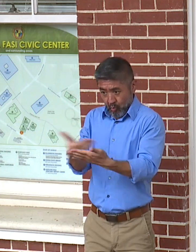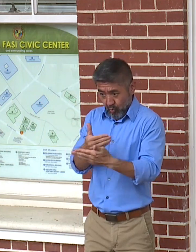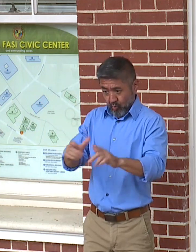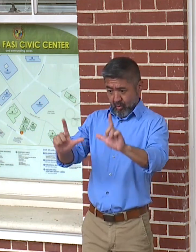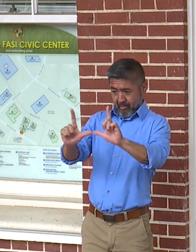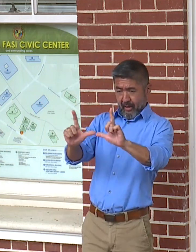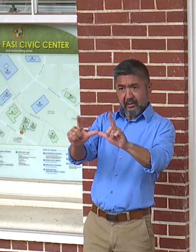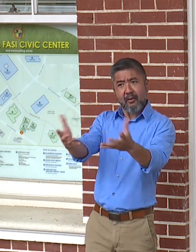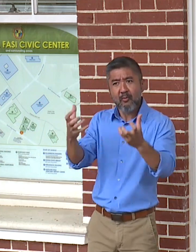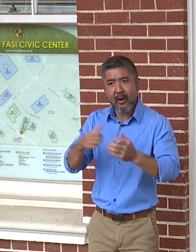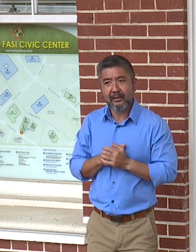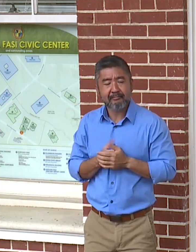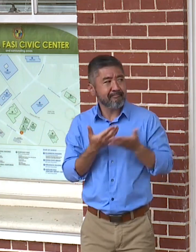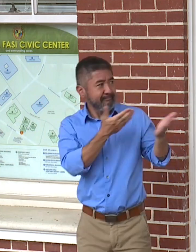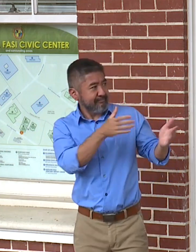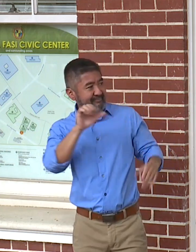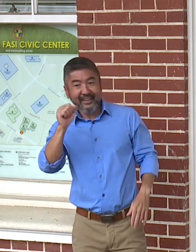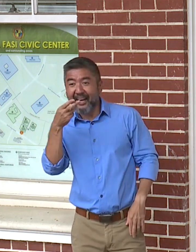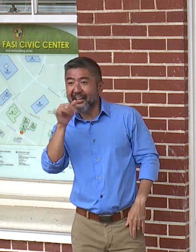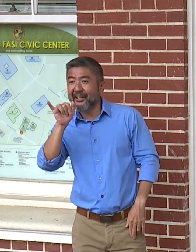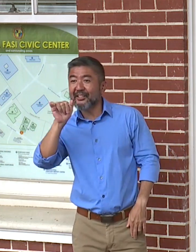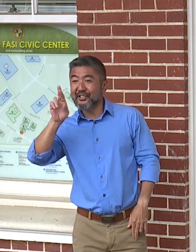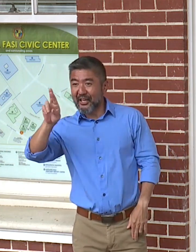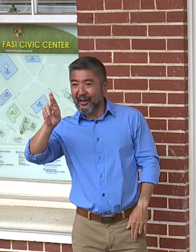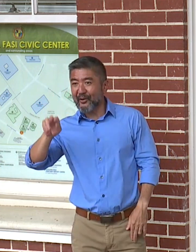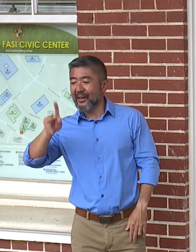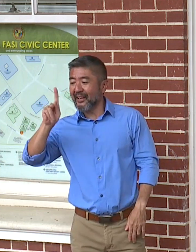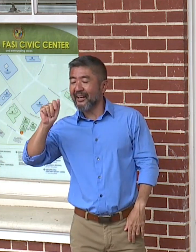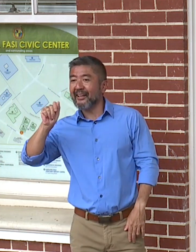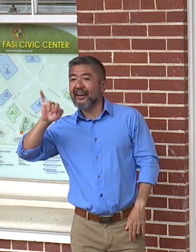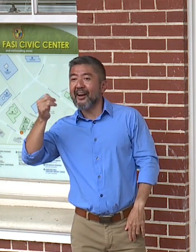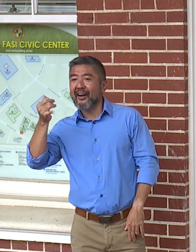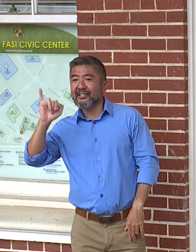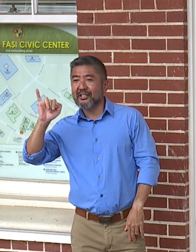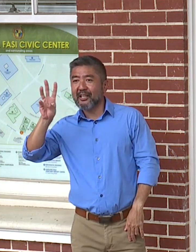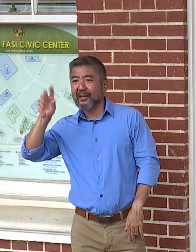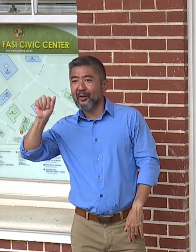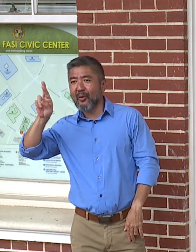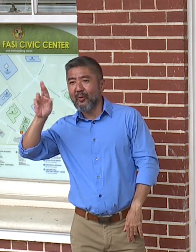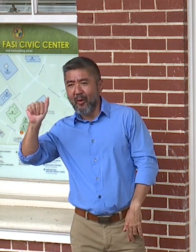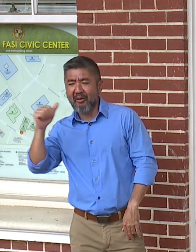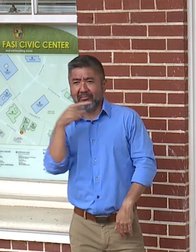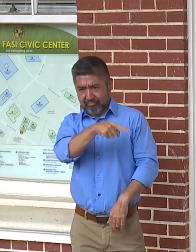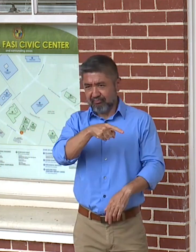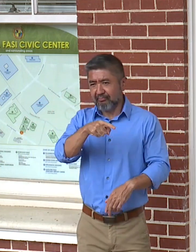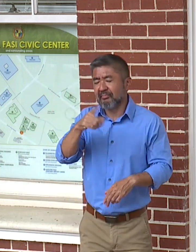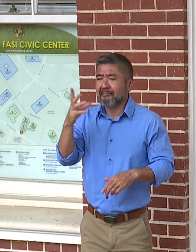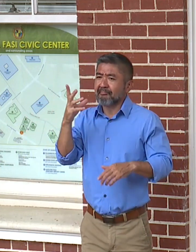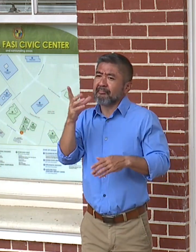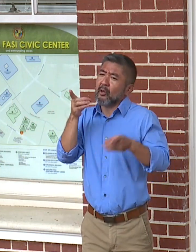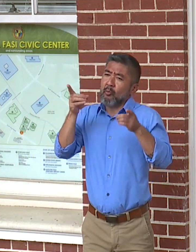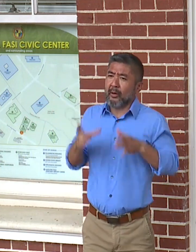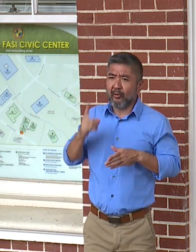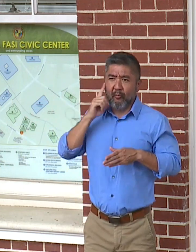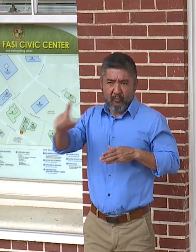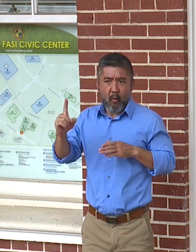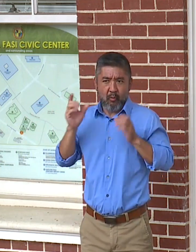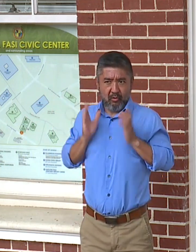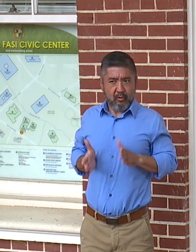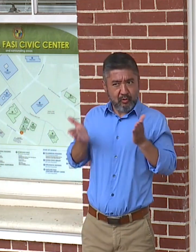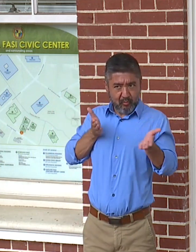And so one thing, know, Sherry Kajiwara, who's right here, is a very awesome director of communities and customer services, has done